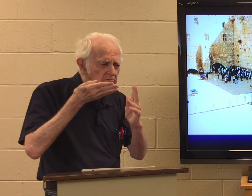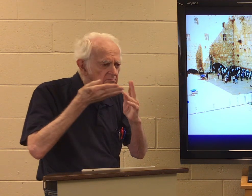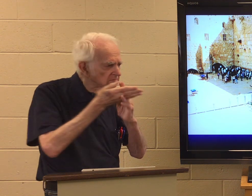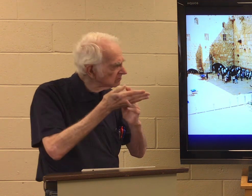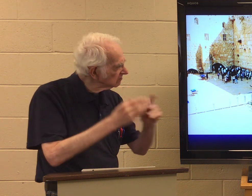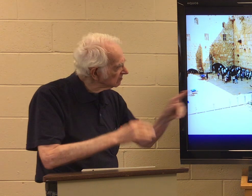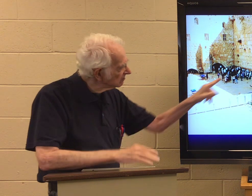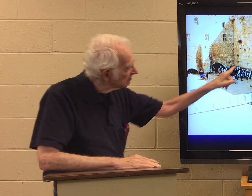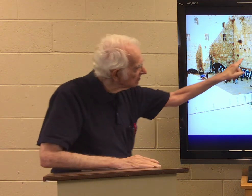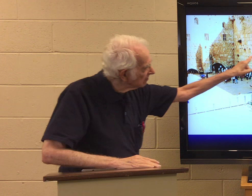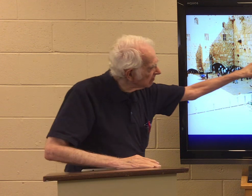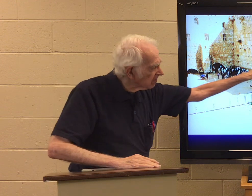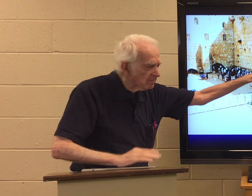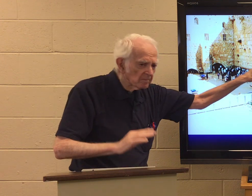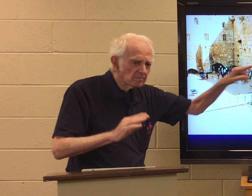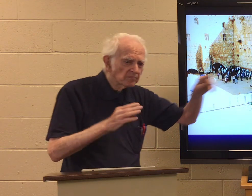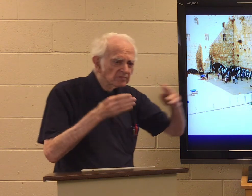prayers and put them in the cracks of the wall.